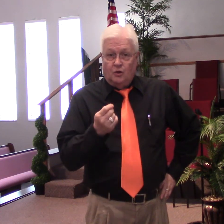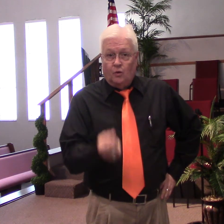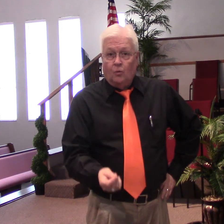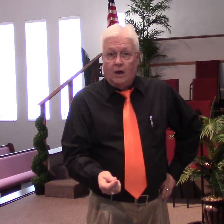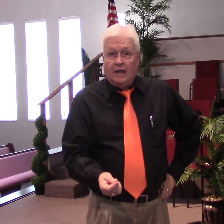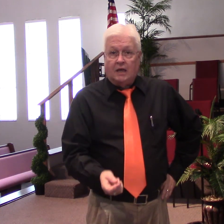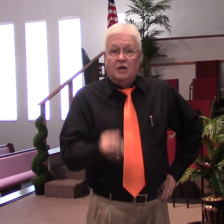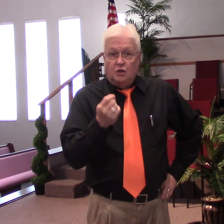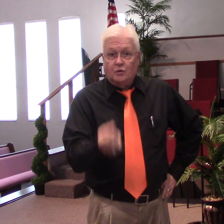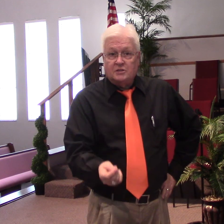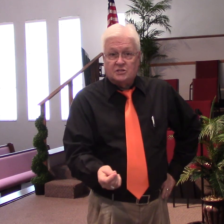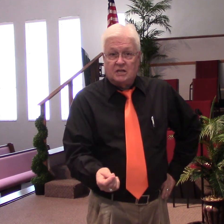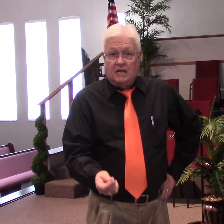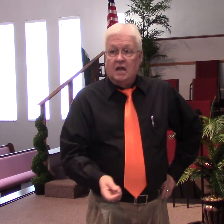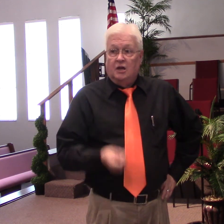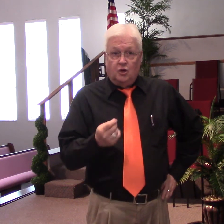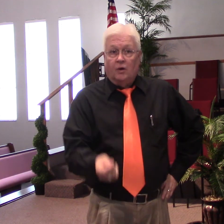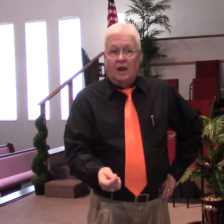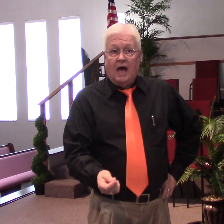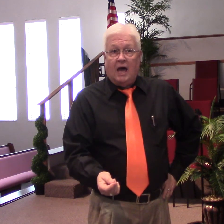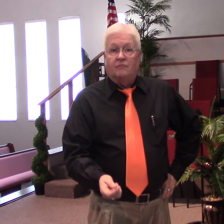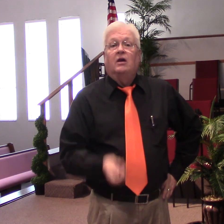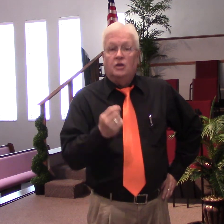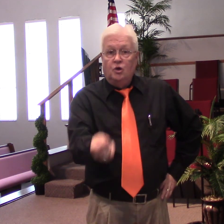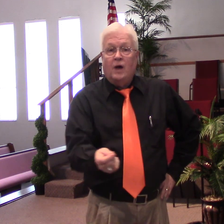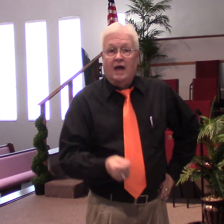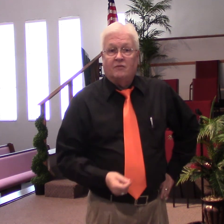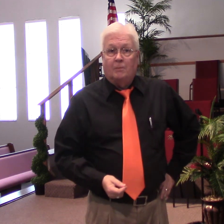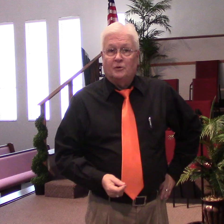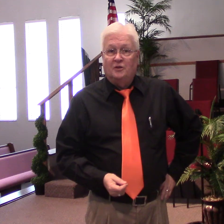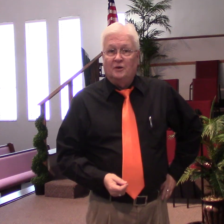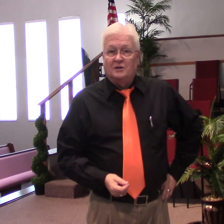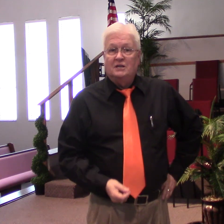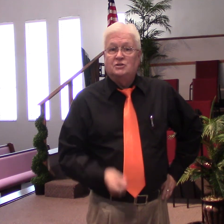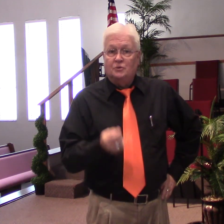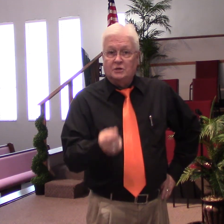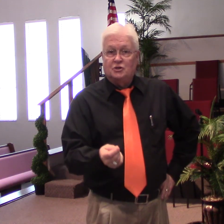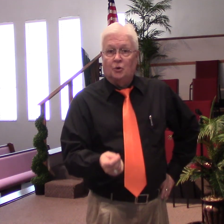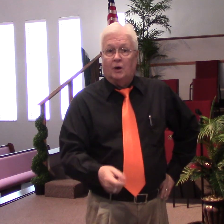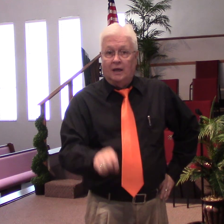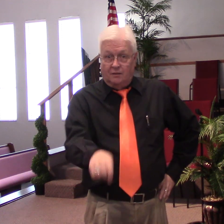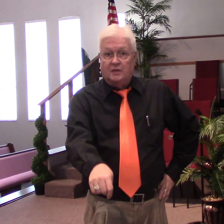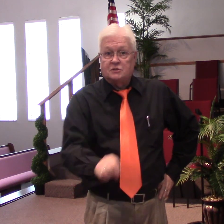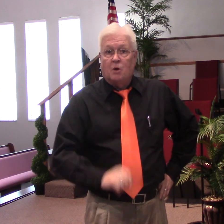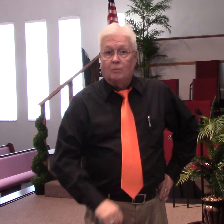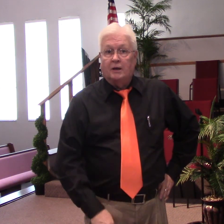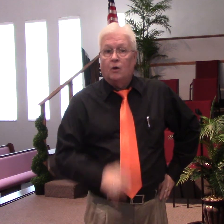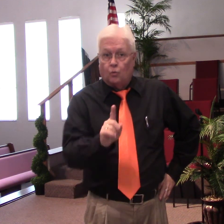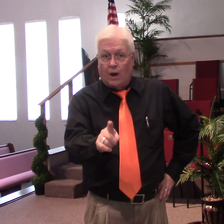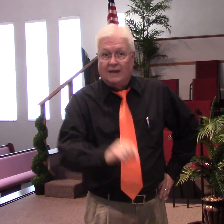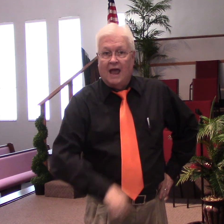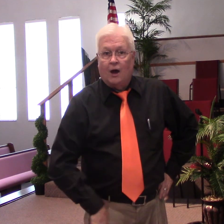you're awake, you can see, you're alive, you have opportunity to enjoy this moment right now.